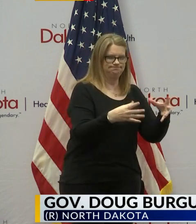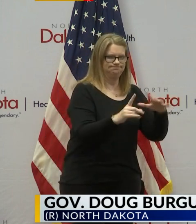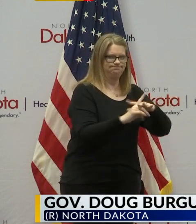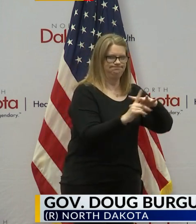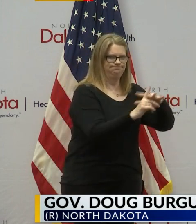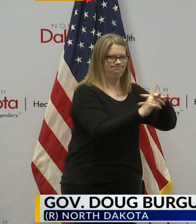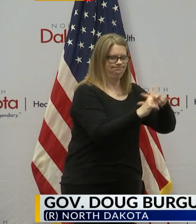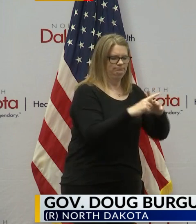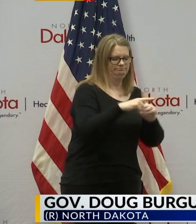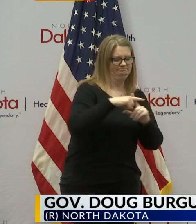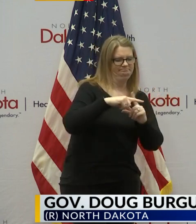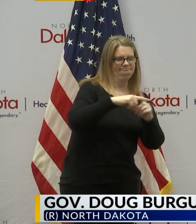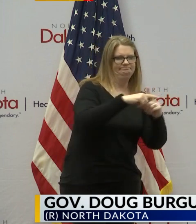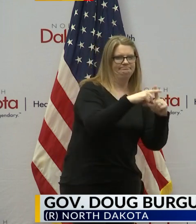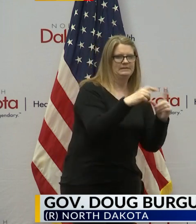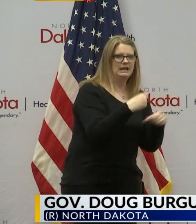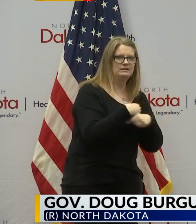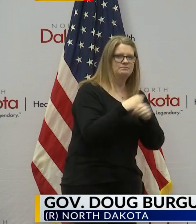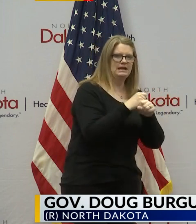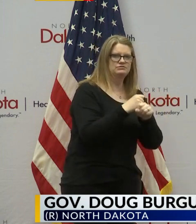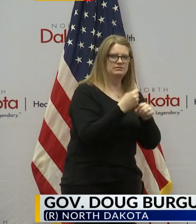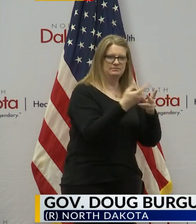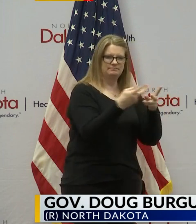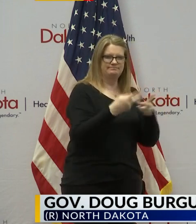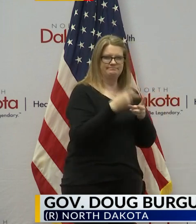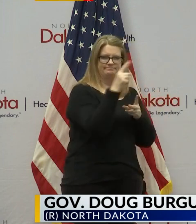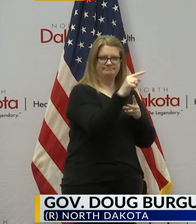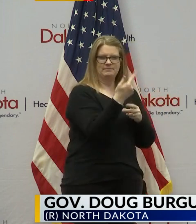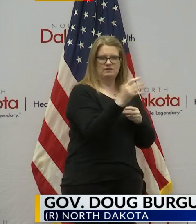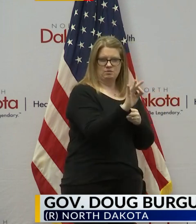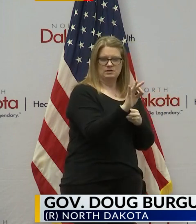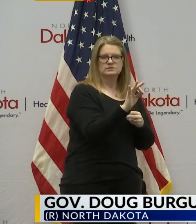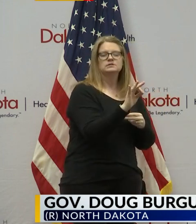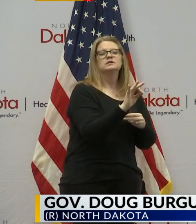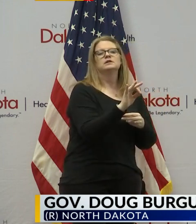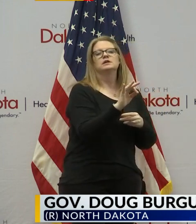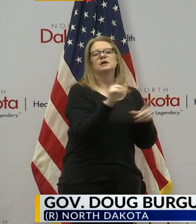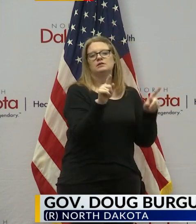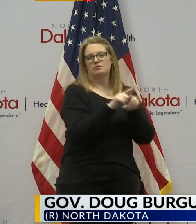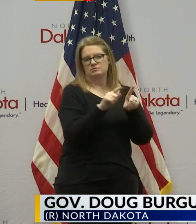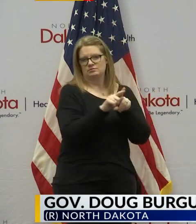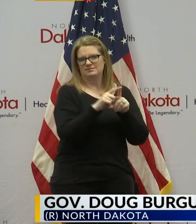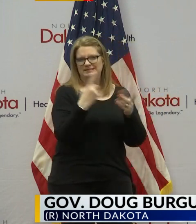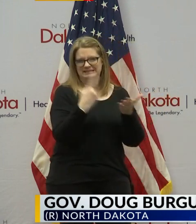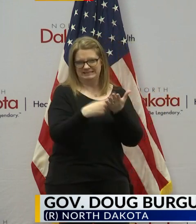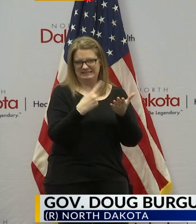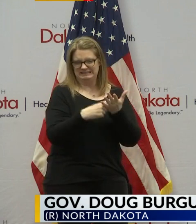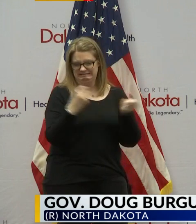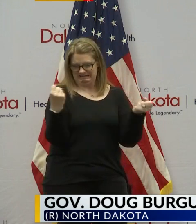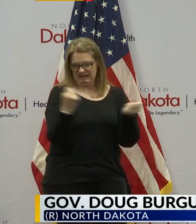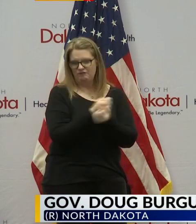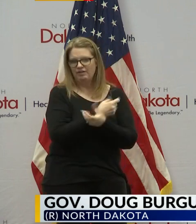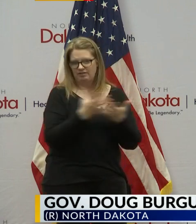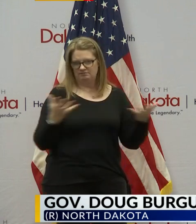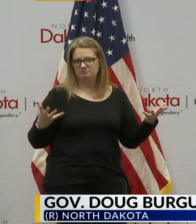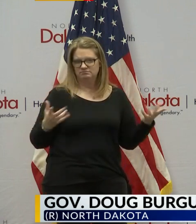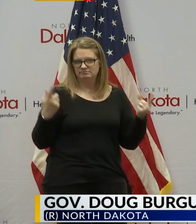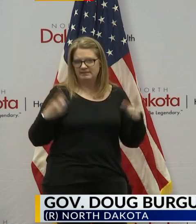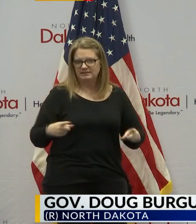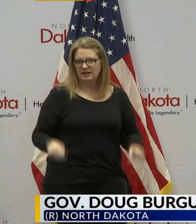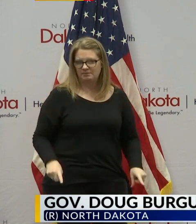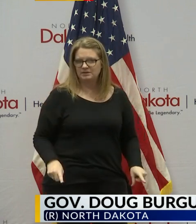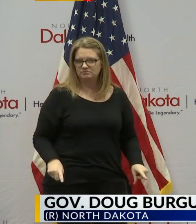manufacturing facility in Grand Forks and we want to give you an update on everything that the state is doing